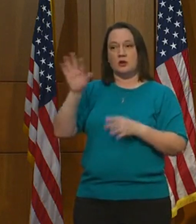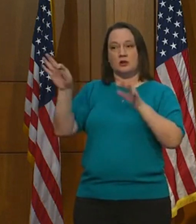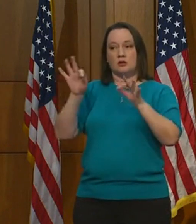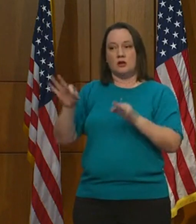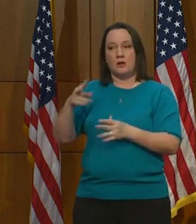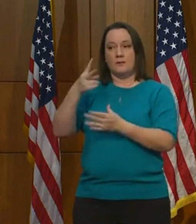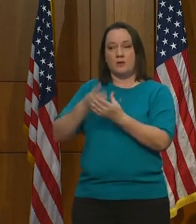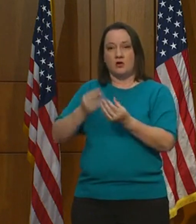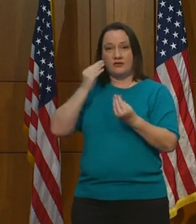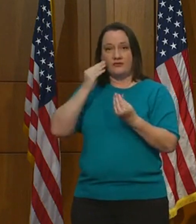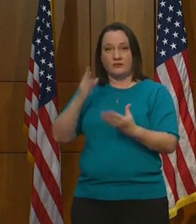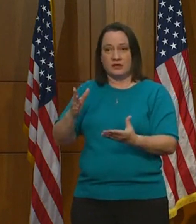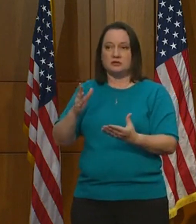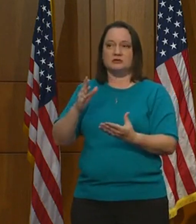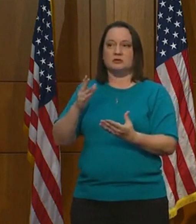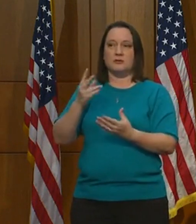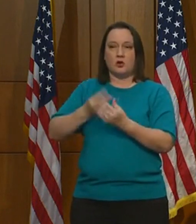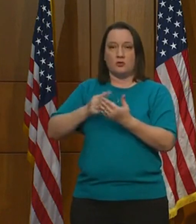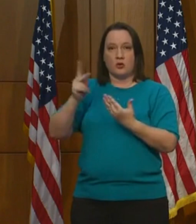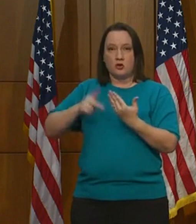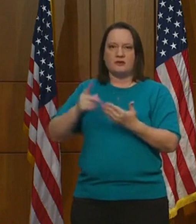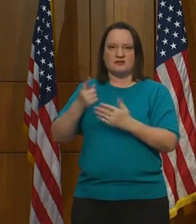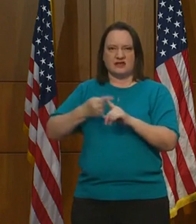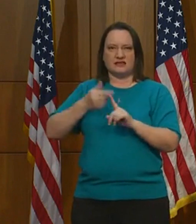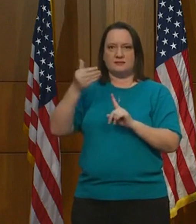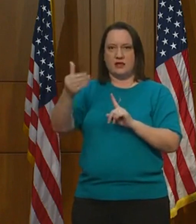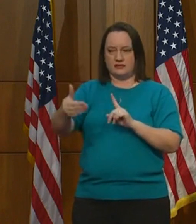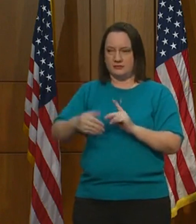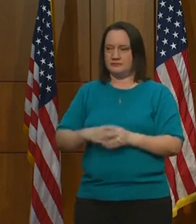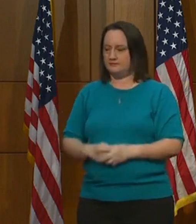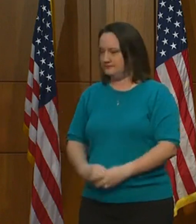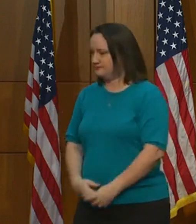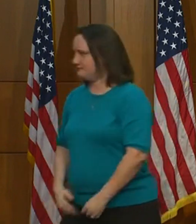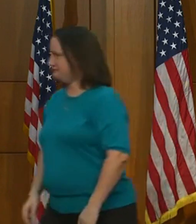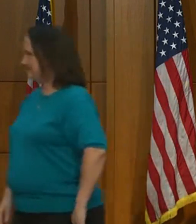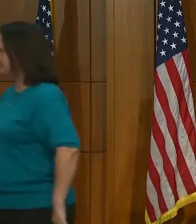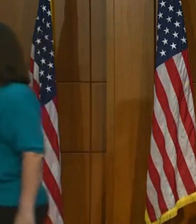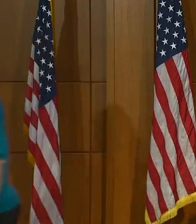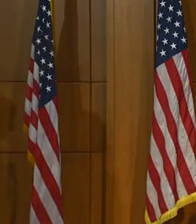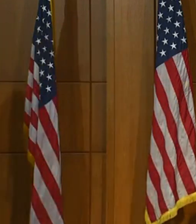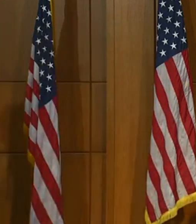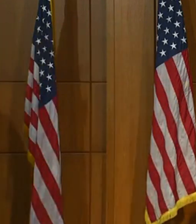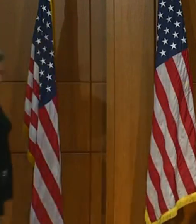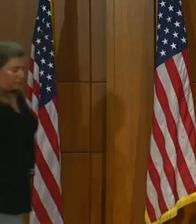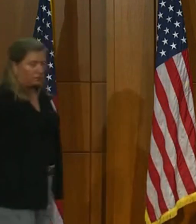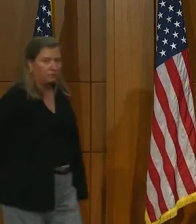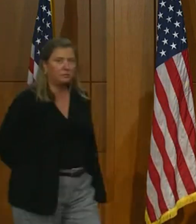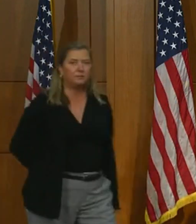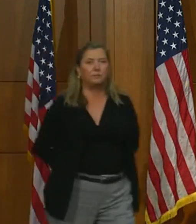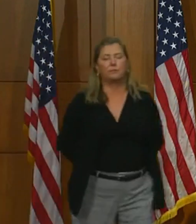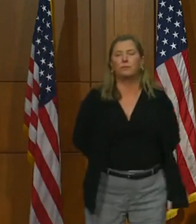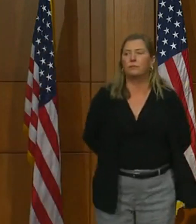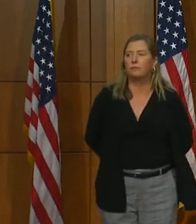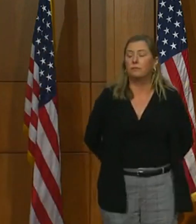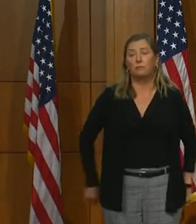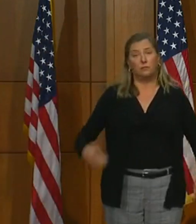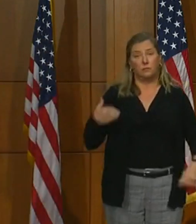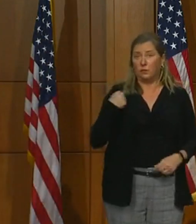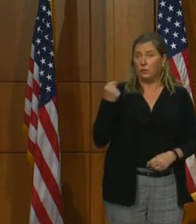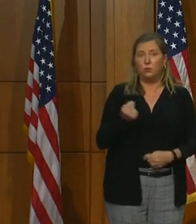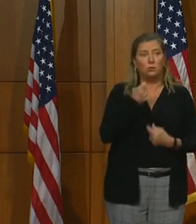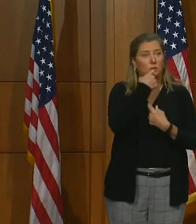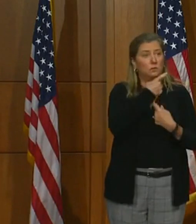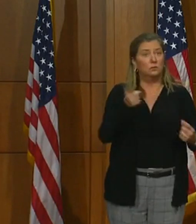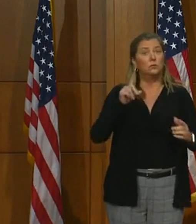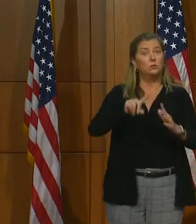programs next month. As I said on Tuesday, Virginia will move into Phase 3 next